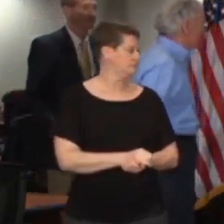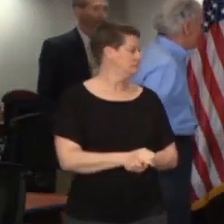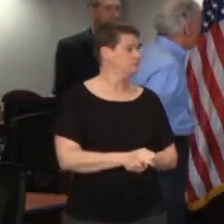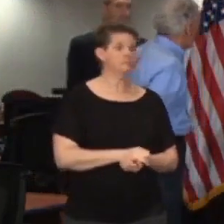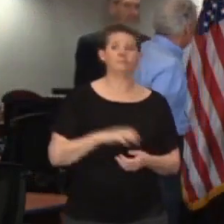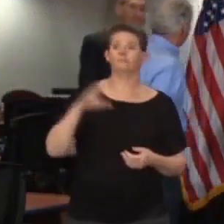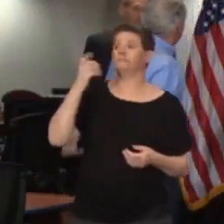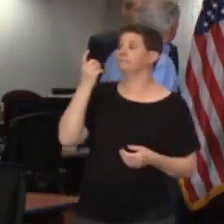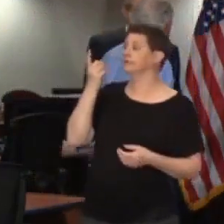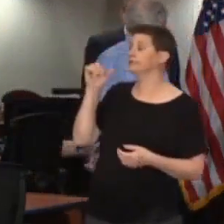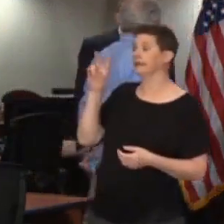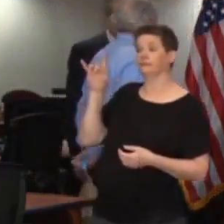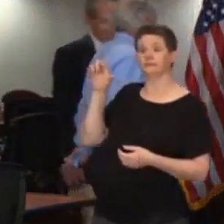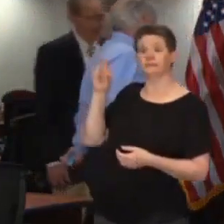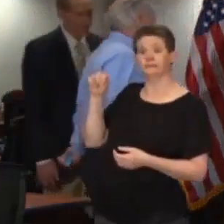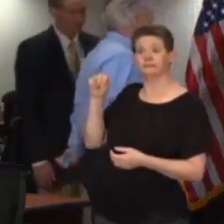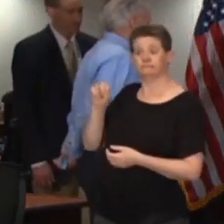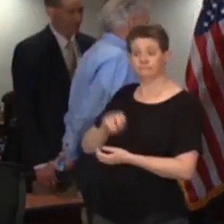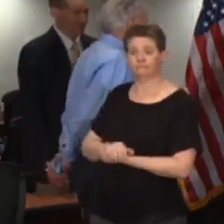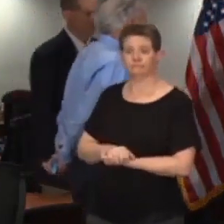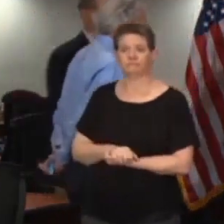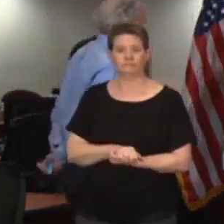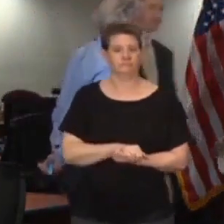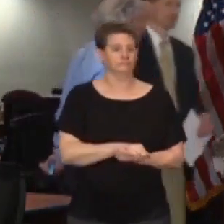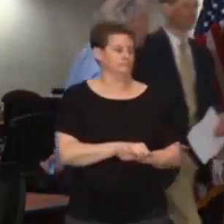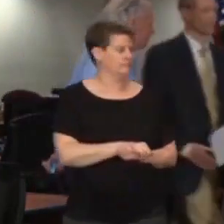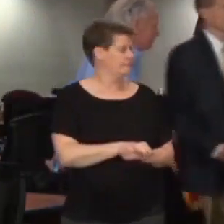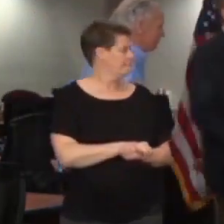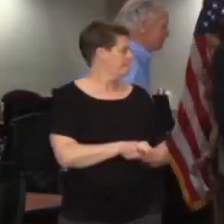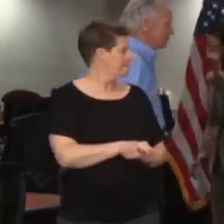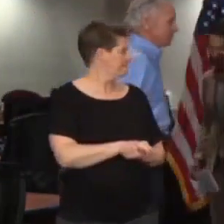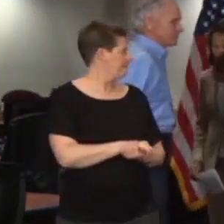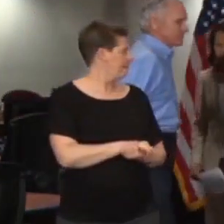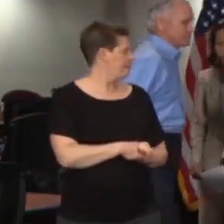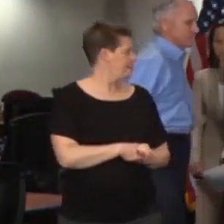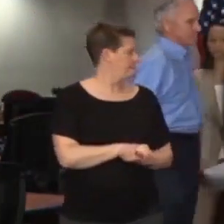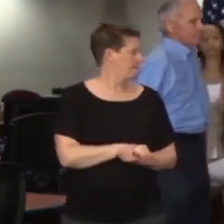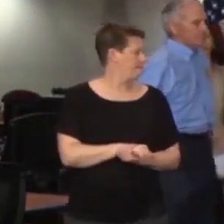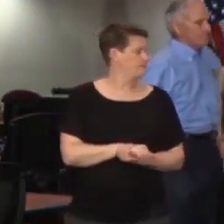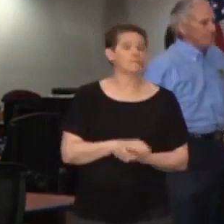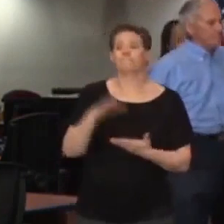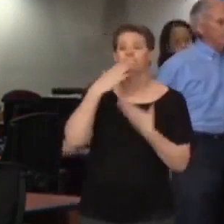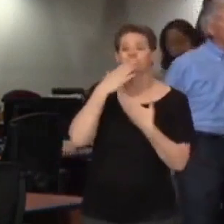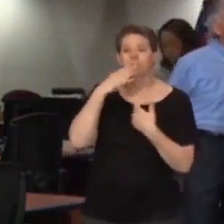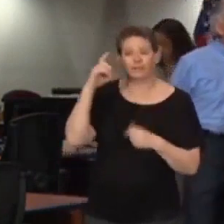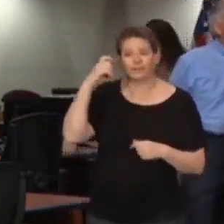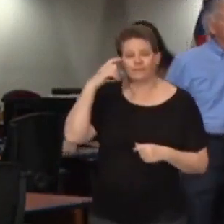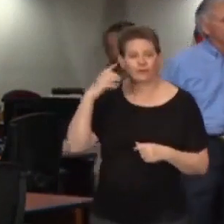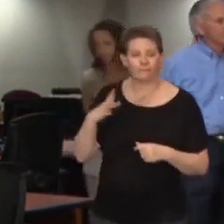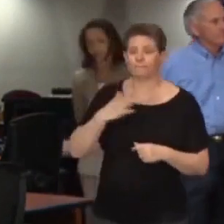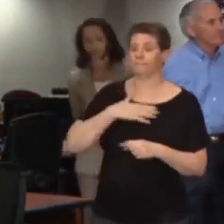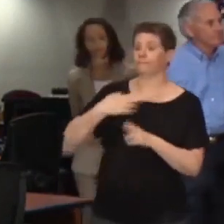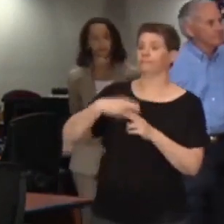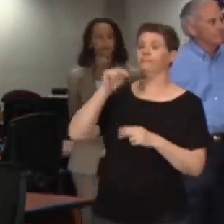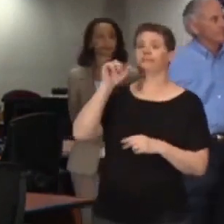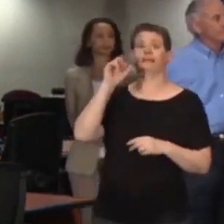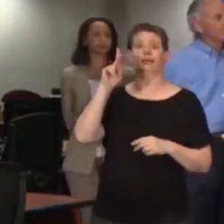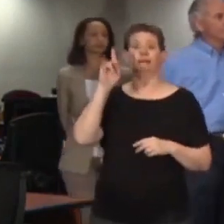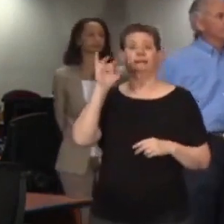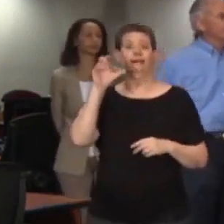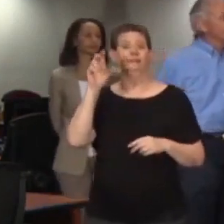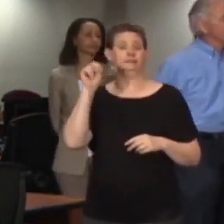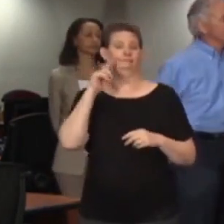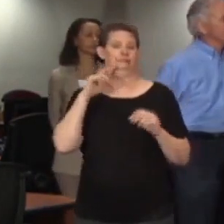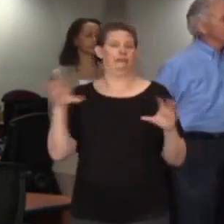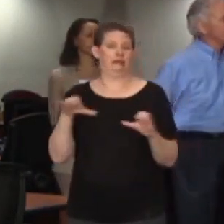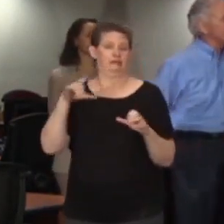Thank you, Governor. My name is Nick Davidson and I'm the